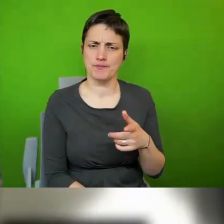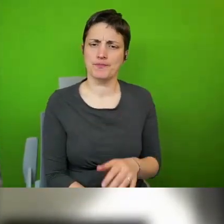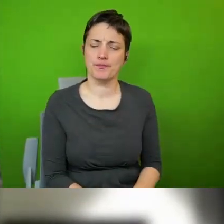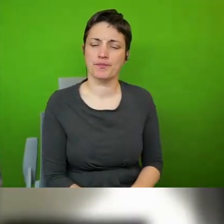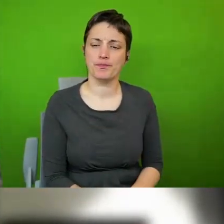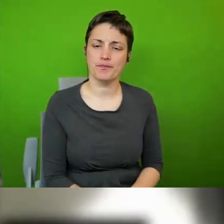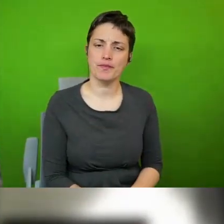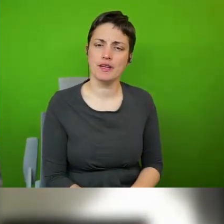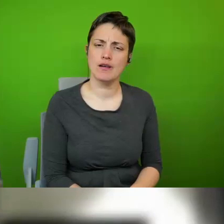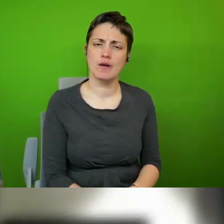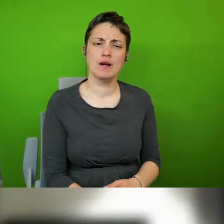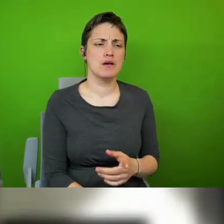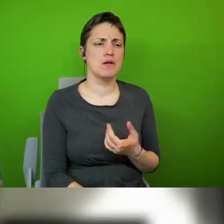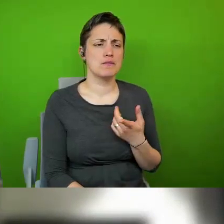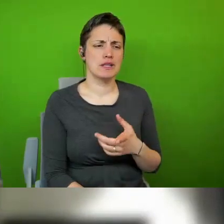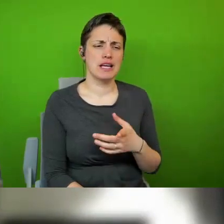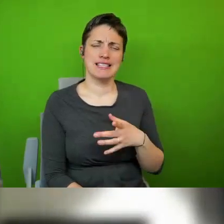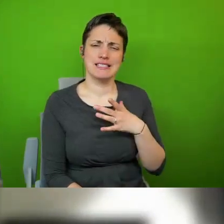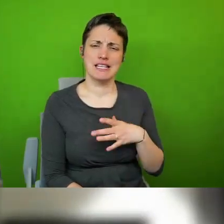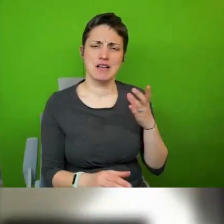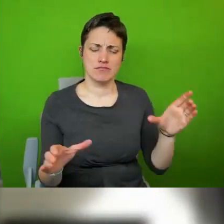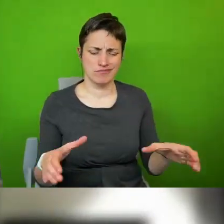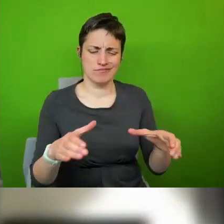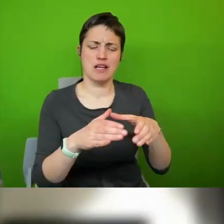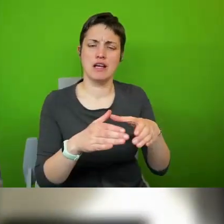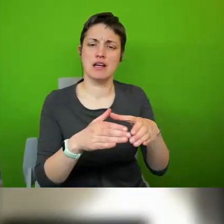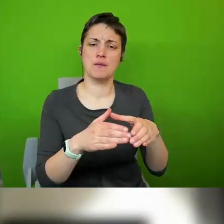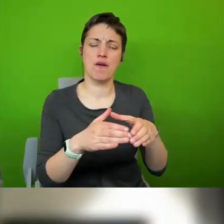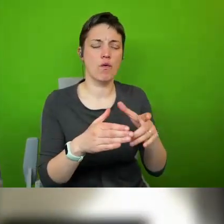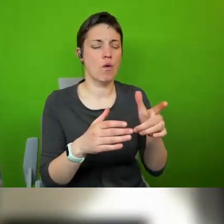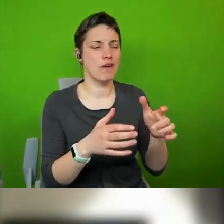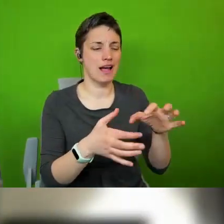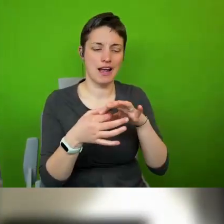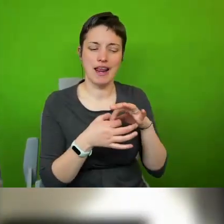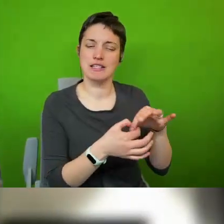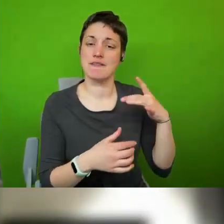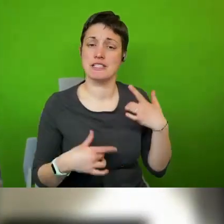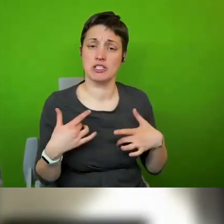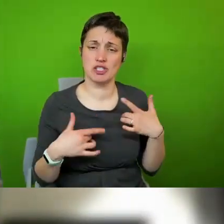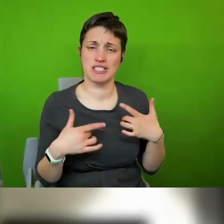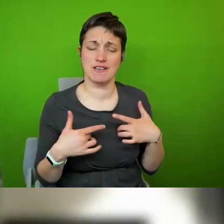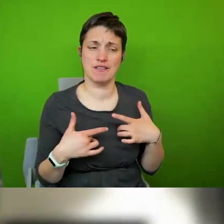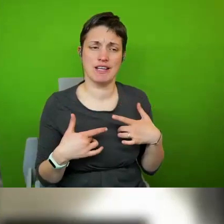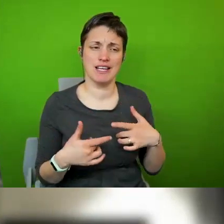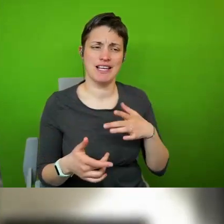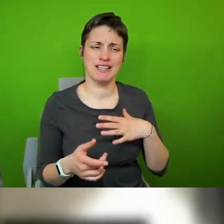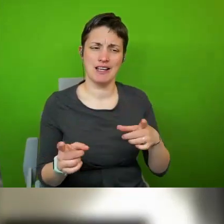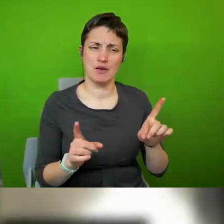it important to have an entity that articulates the variety of citizen collective initiatives given the diversity of values